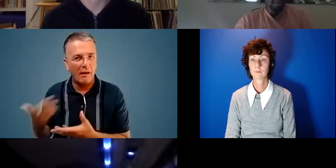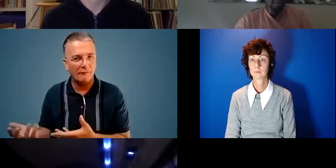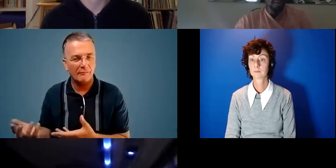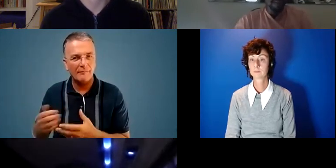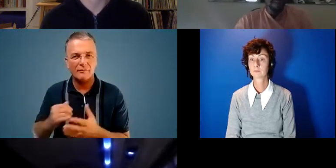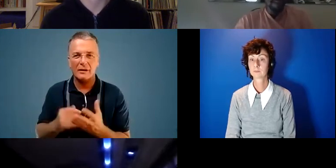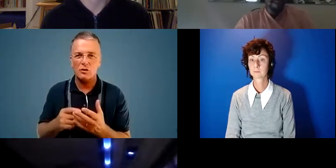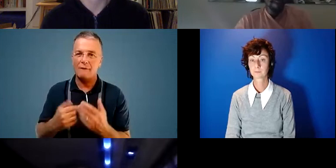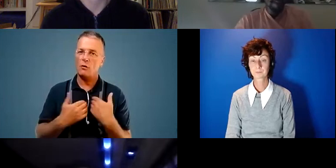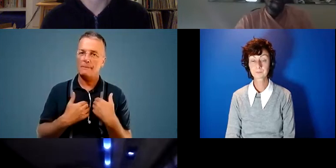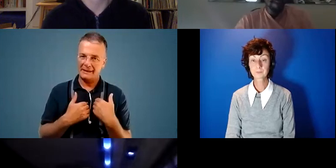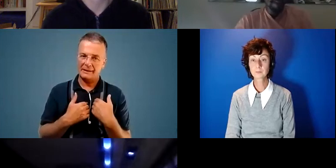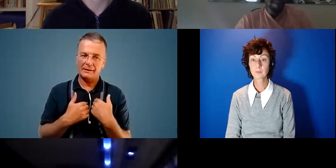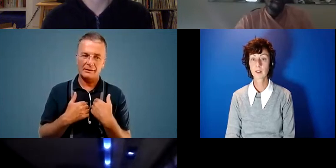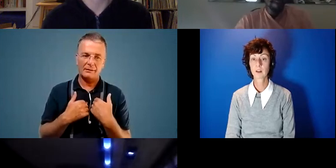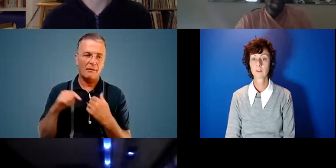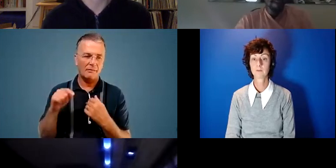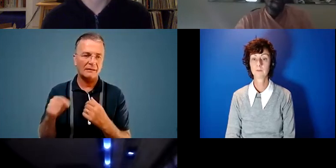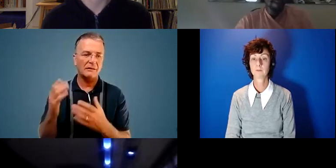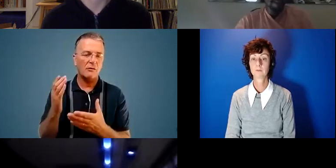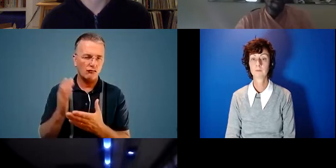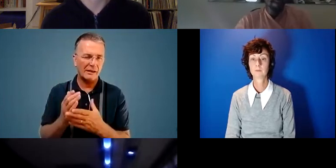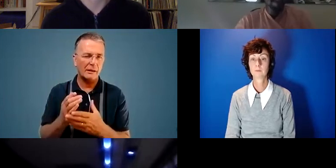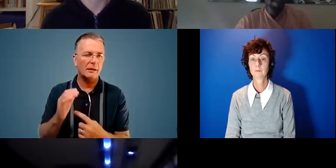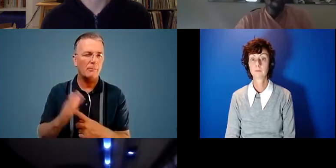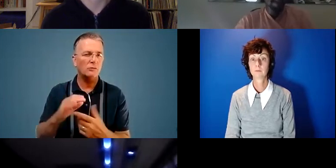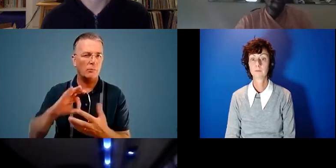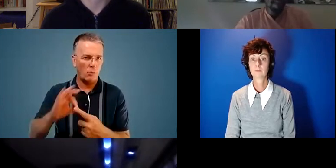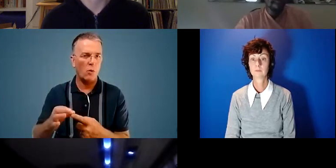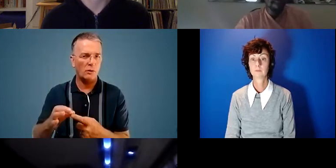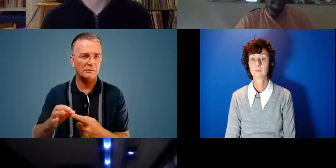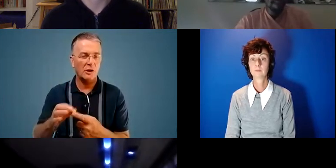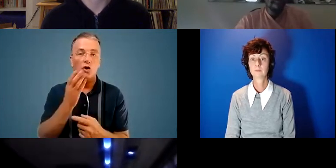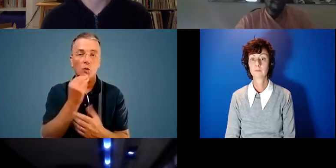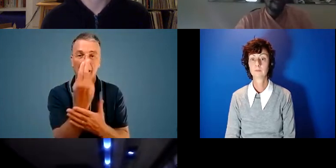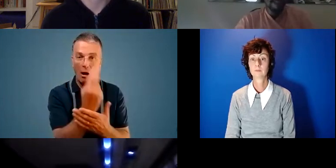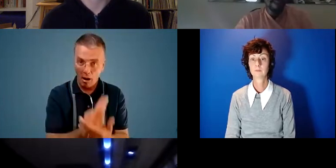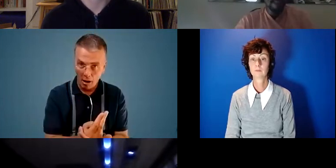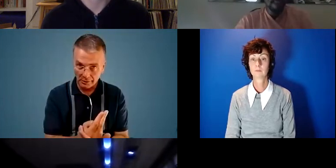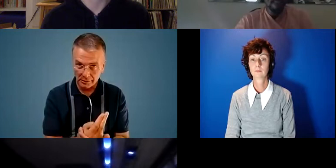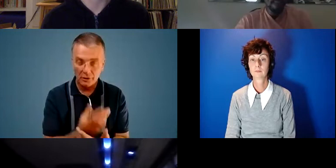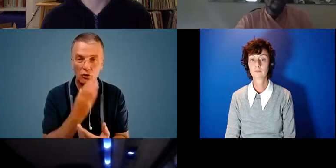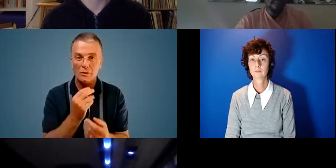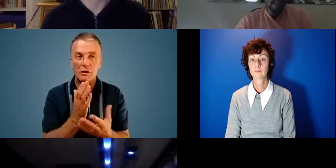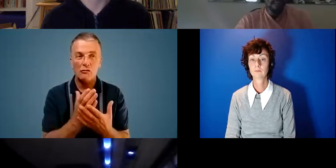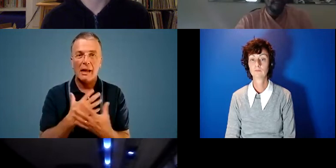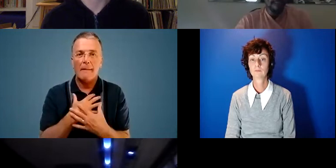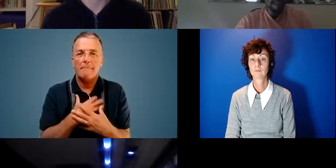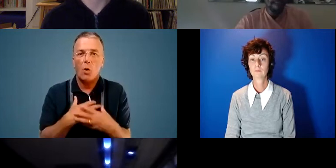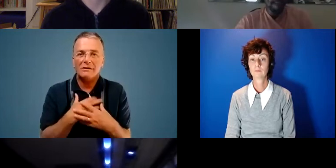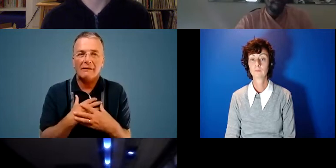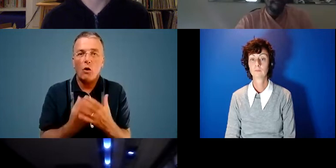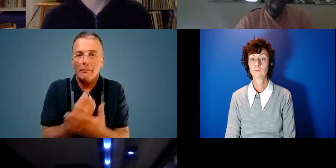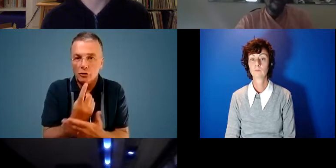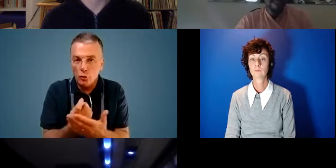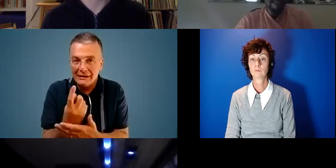i think for me it's it's that's the real crux of it it's like using arts using that real emotive um opportunity